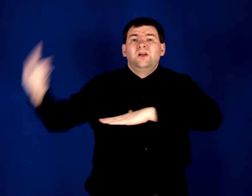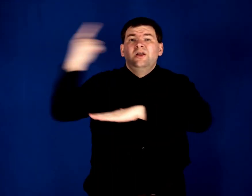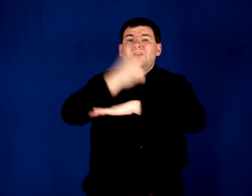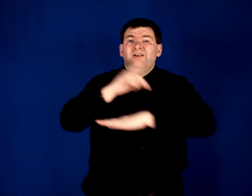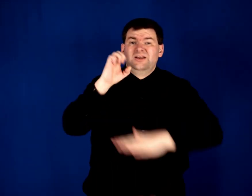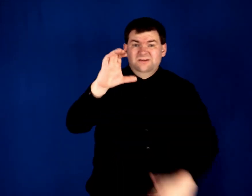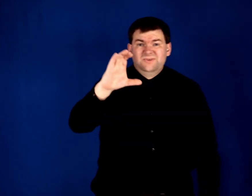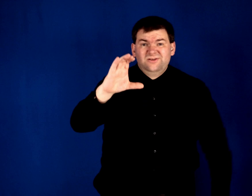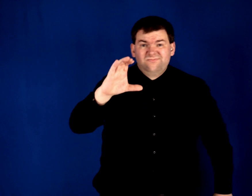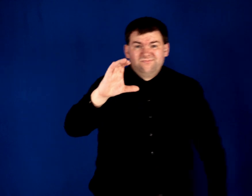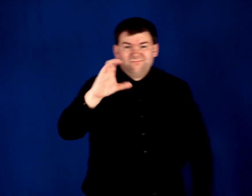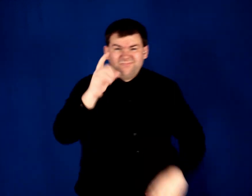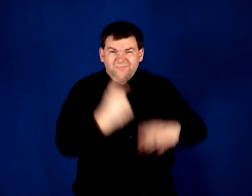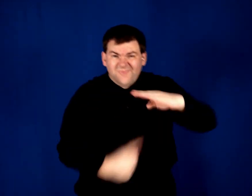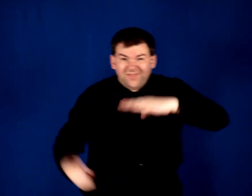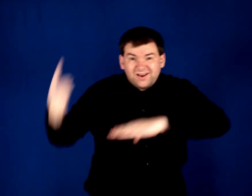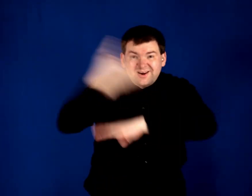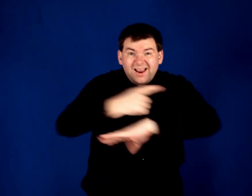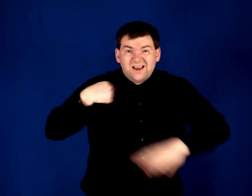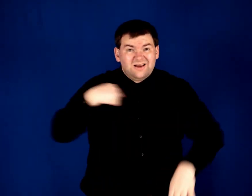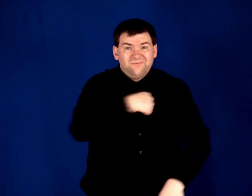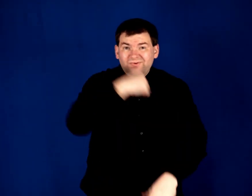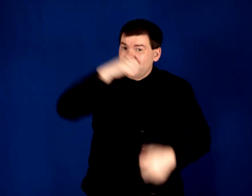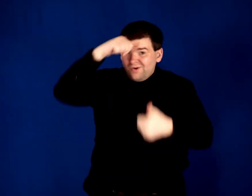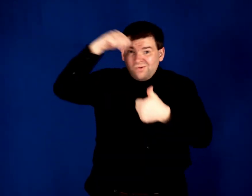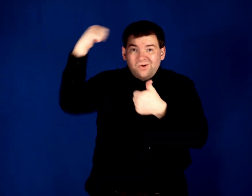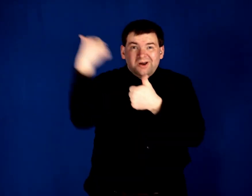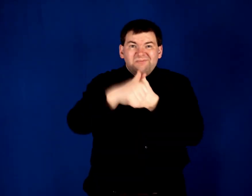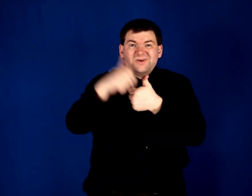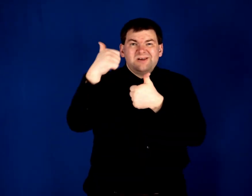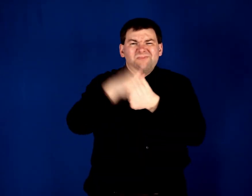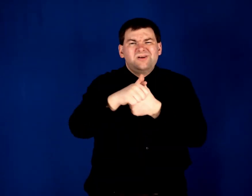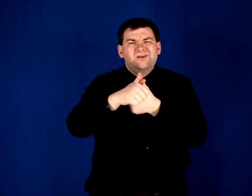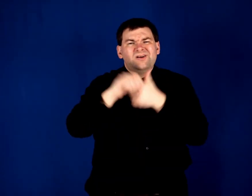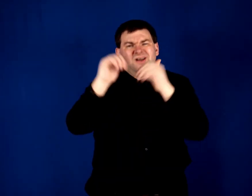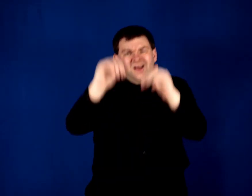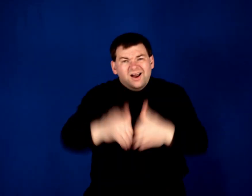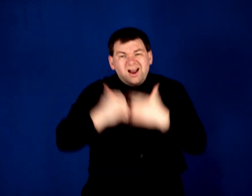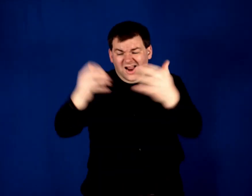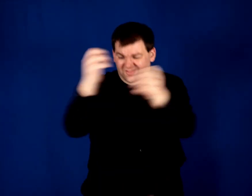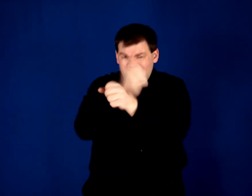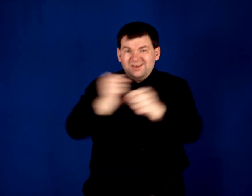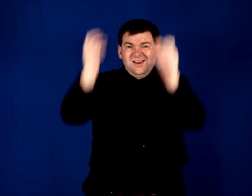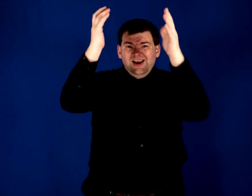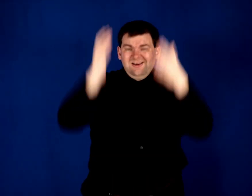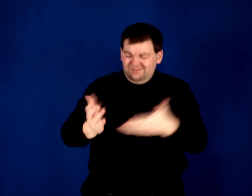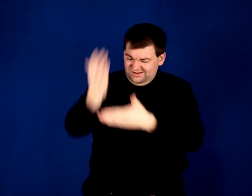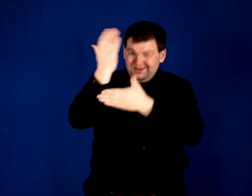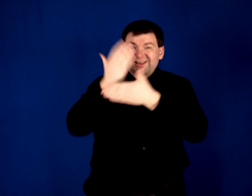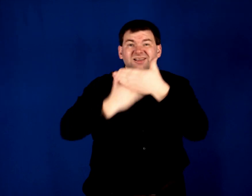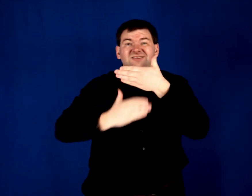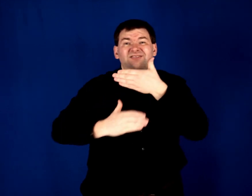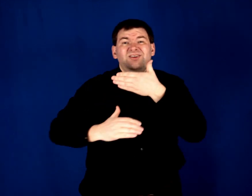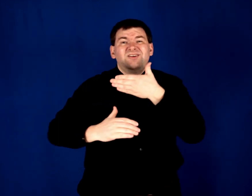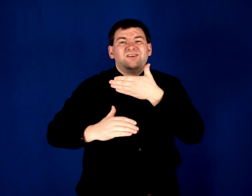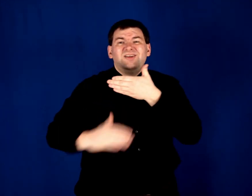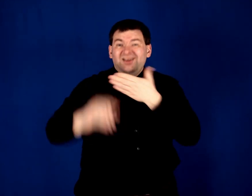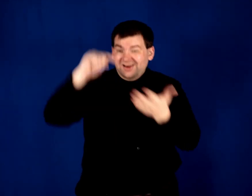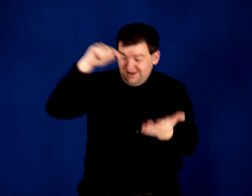December The day we don't remember How the Savior was delivered Into